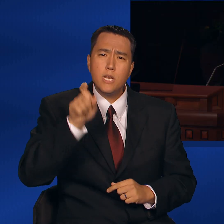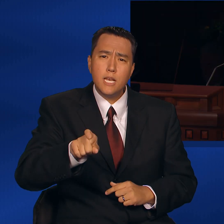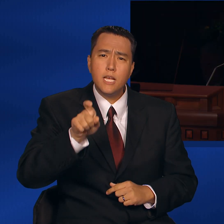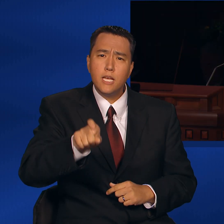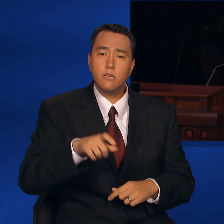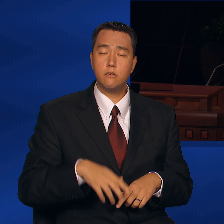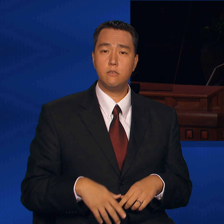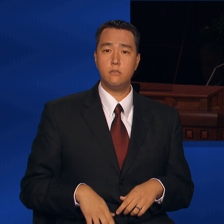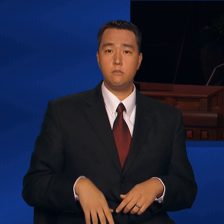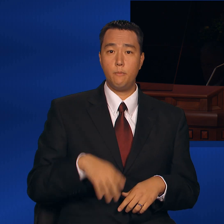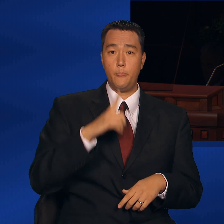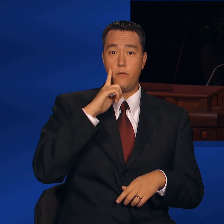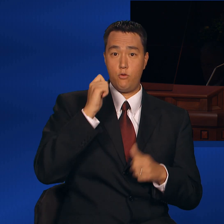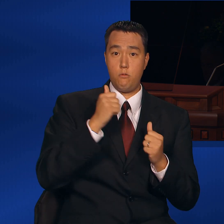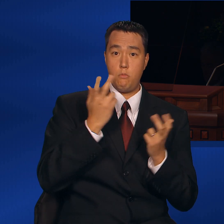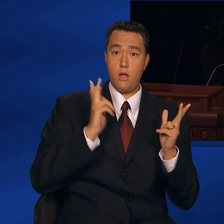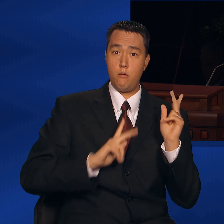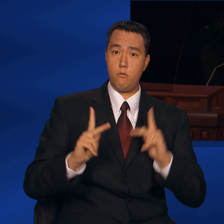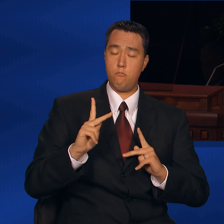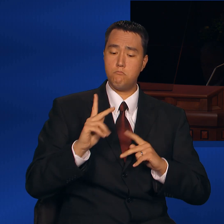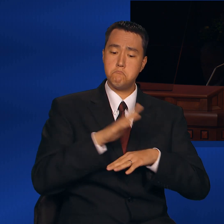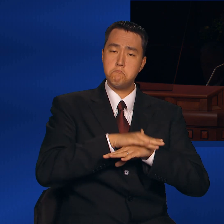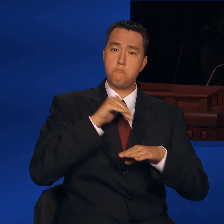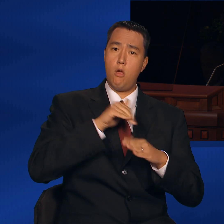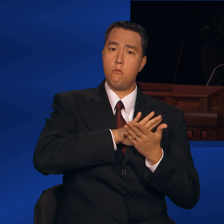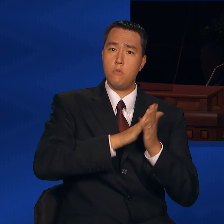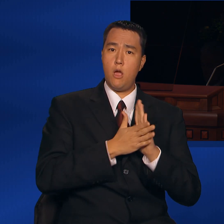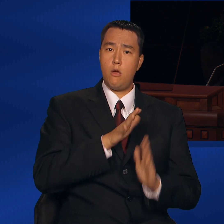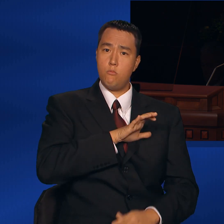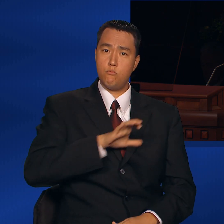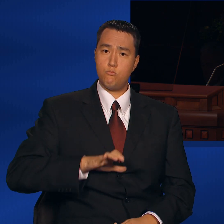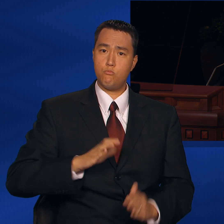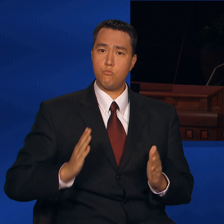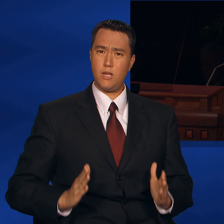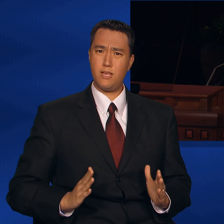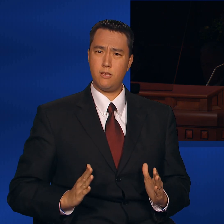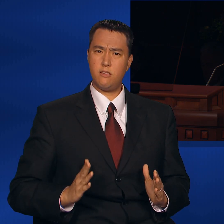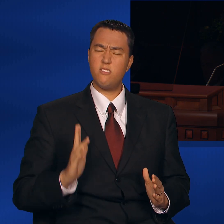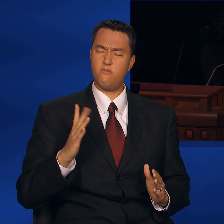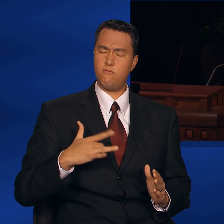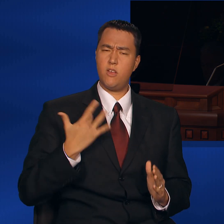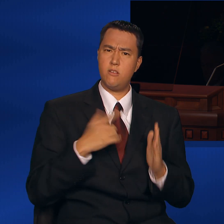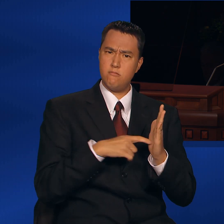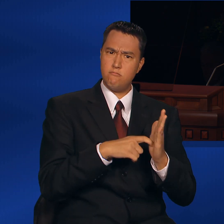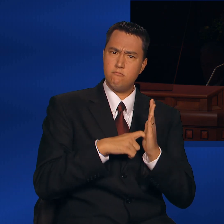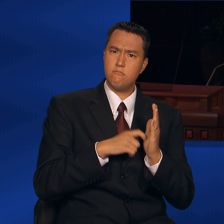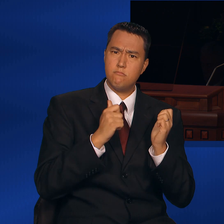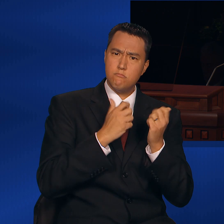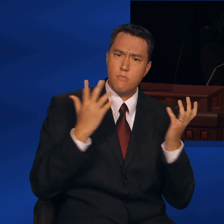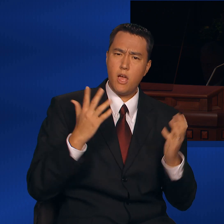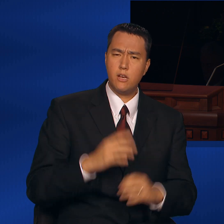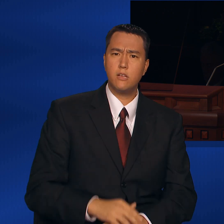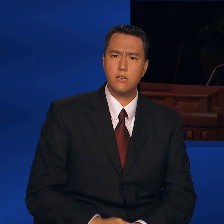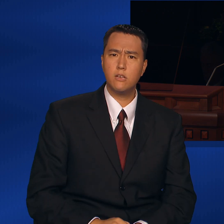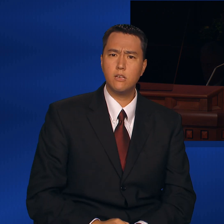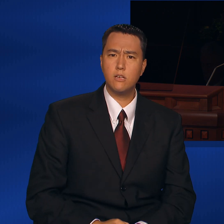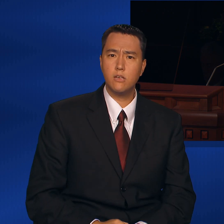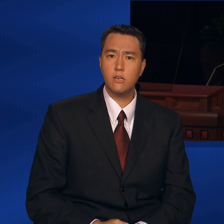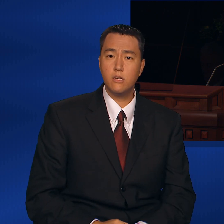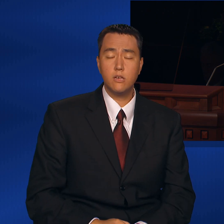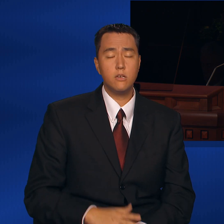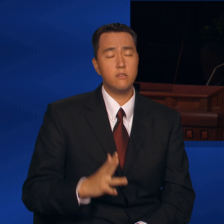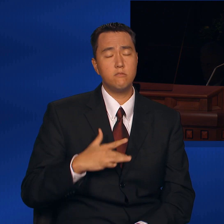For many, the call to be a Christian can seem demanding, even